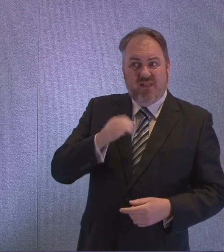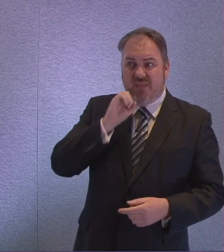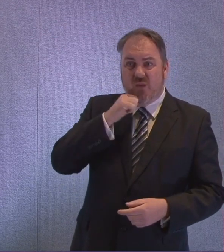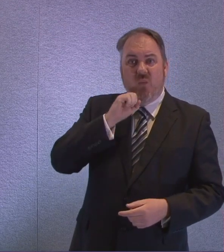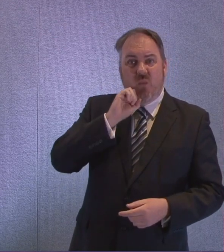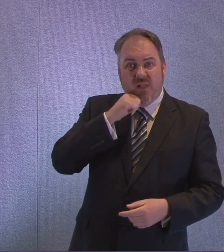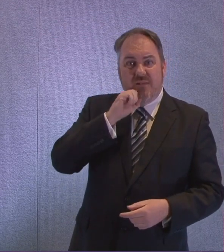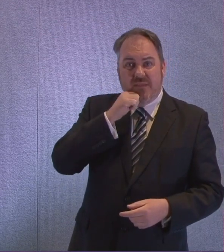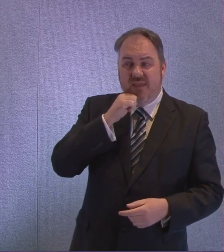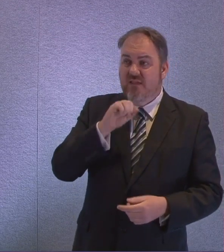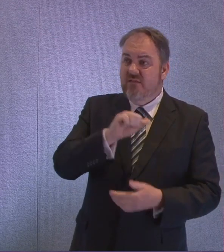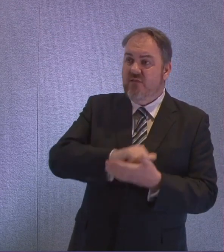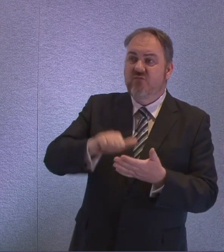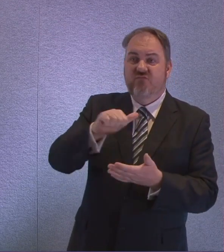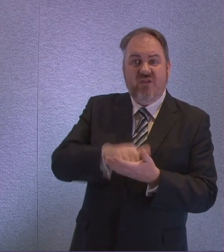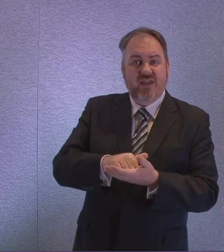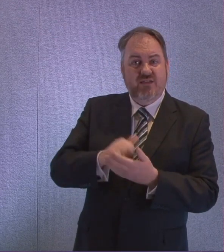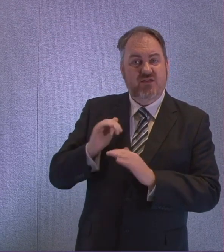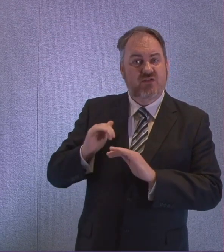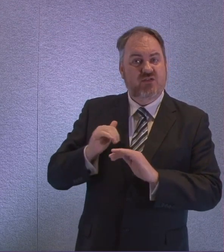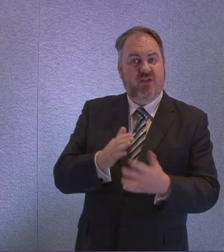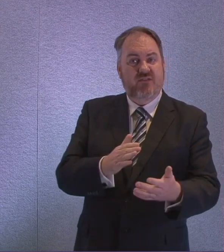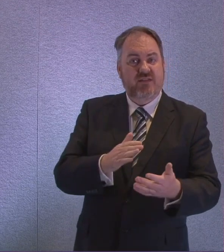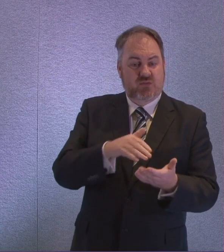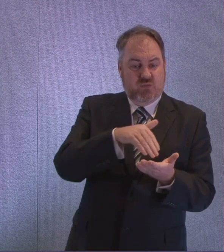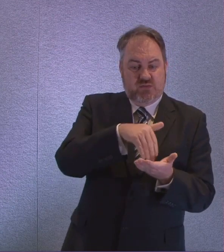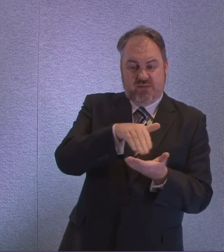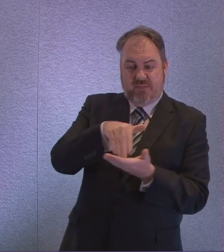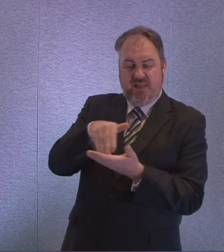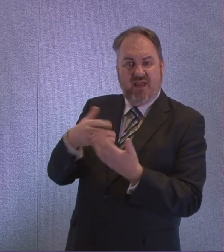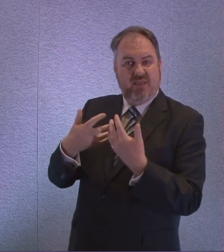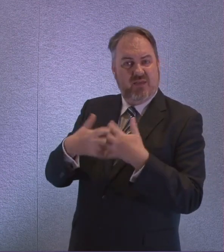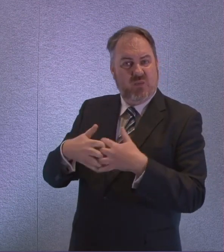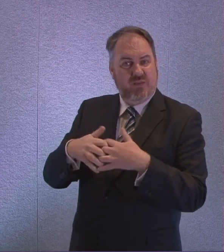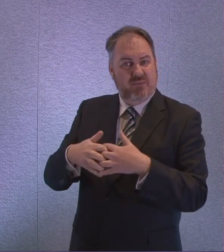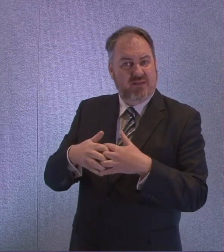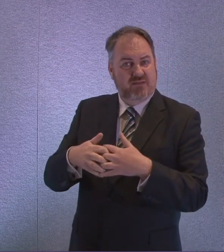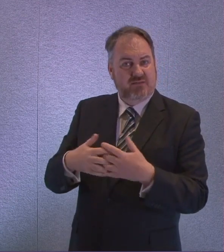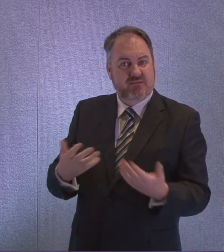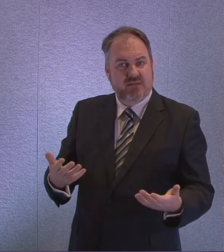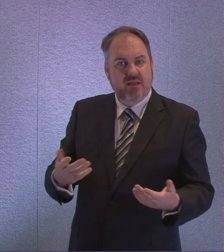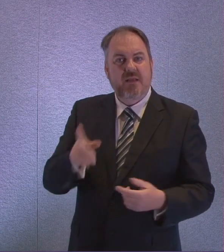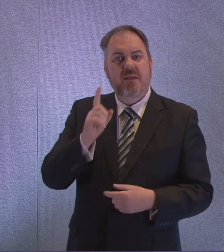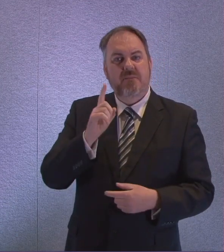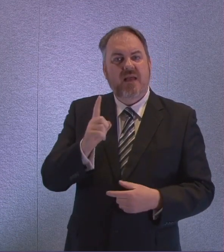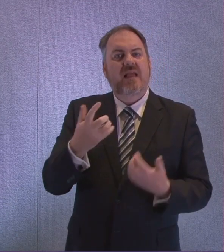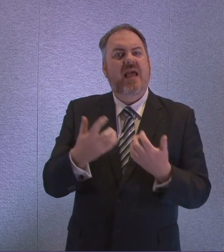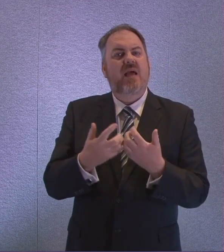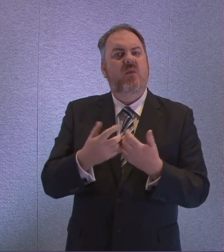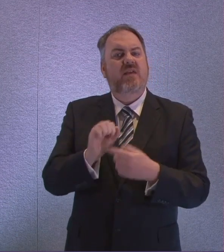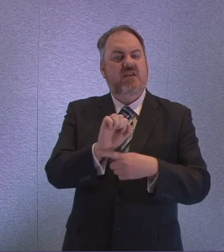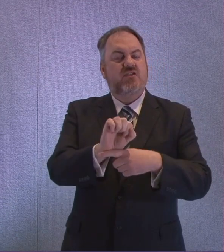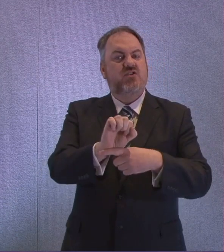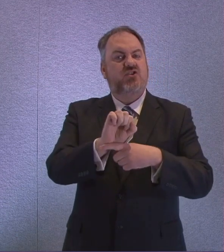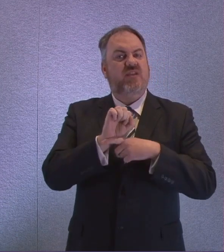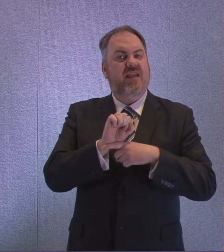strategy in place. But I'd also just like, I mean, you'll come back to that, I know, but I'd like to out-raise the issue of shielding of vulnerable people. Because yesterday, Sainsbury's